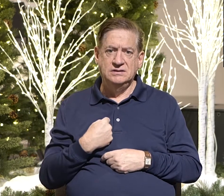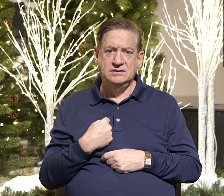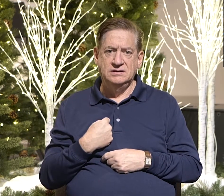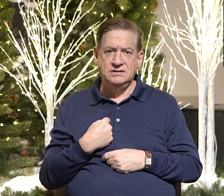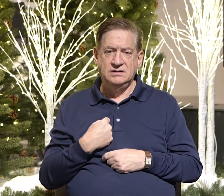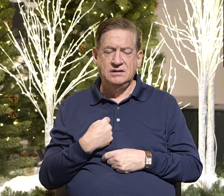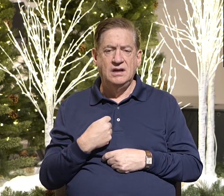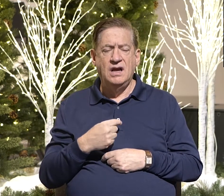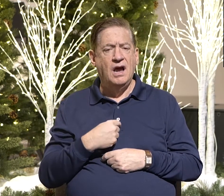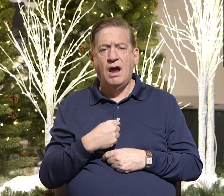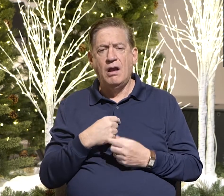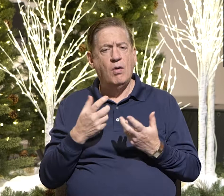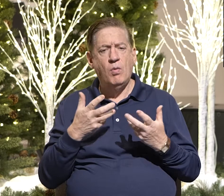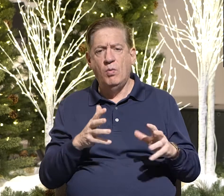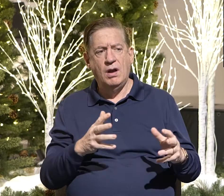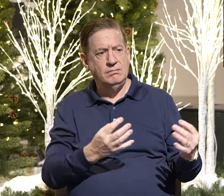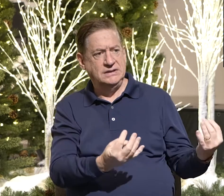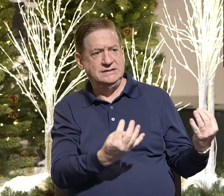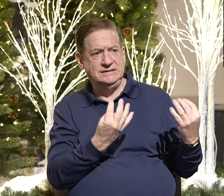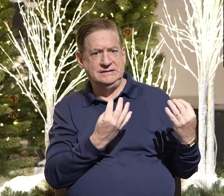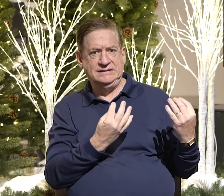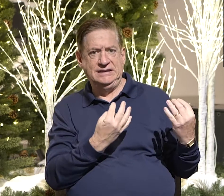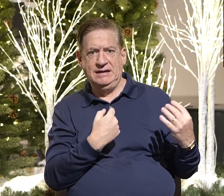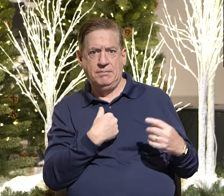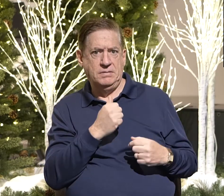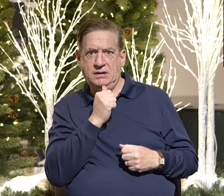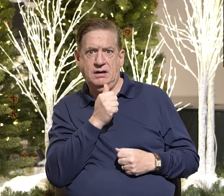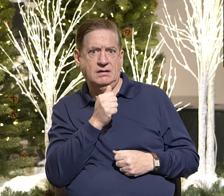They say, I don't want to be seen as intolerant.